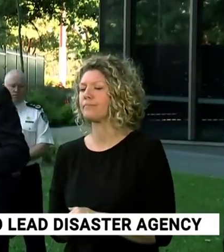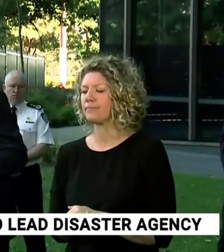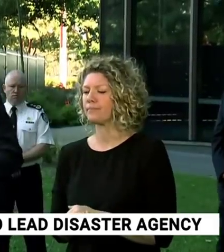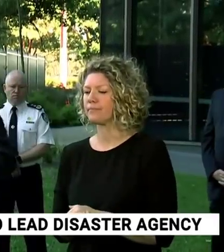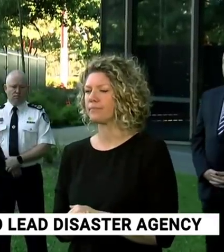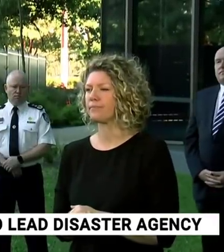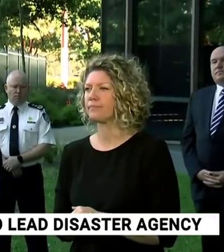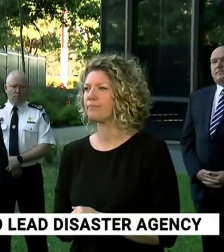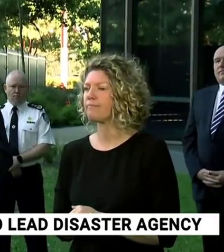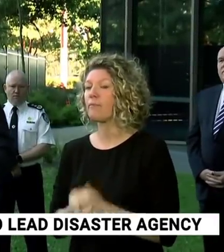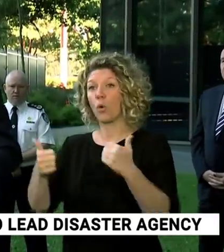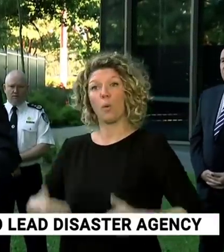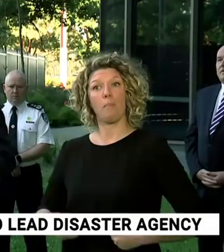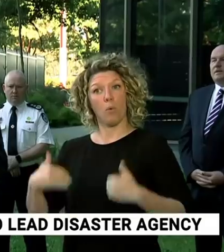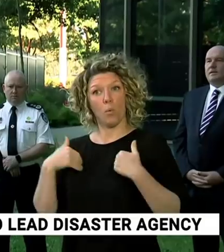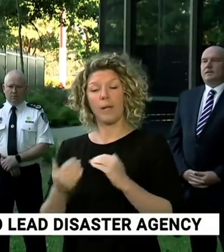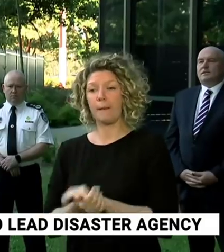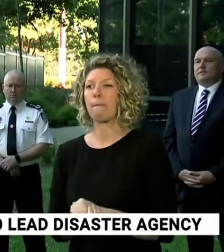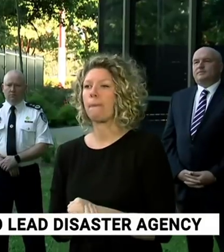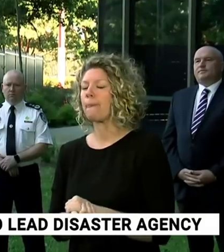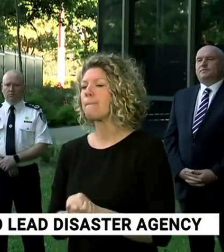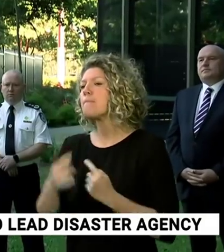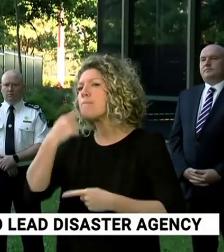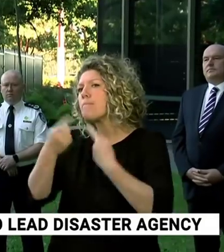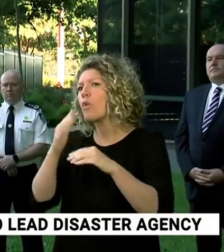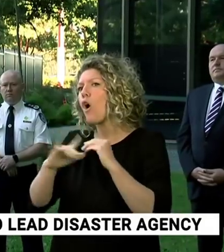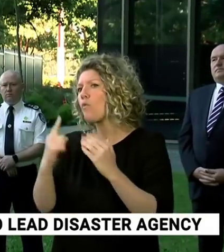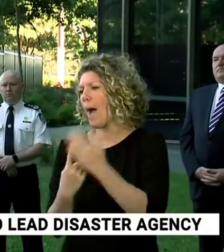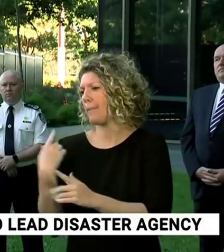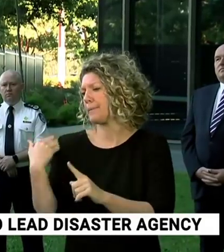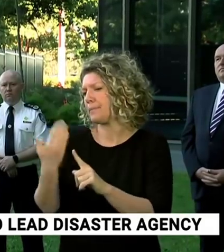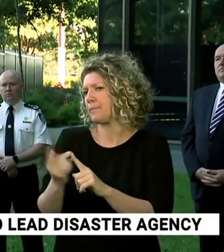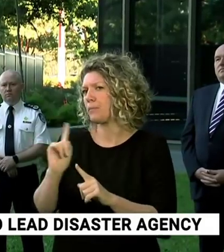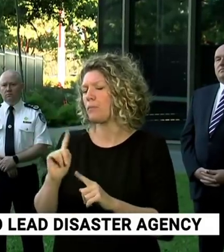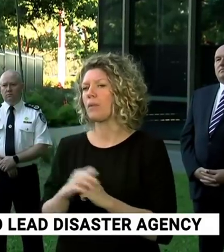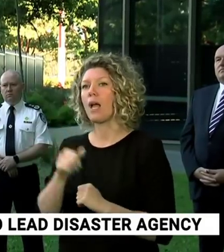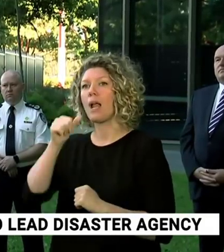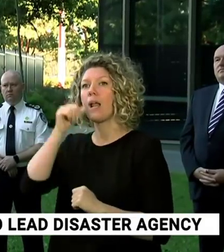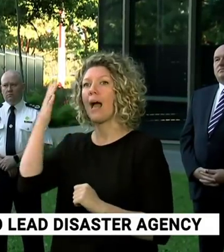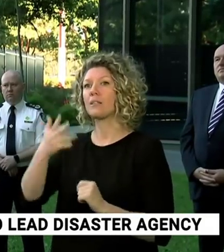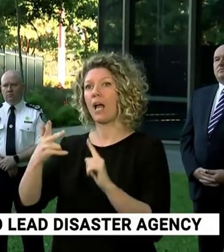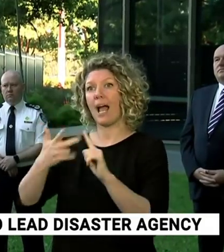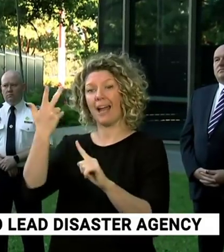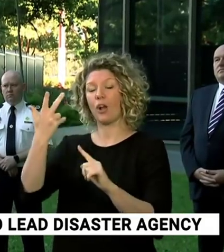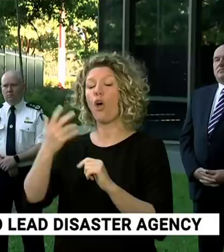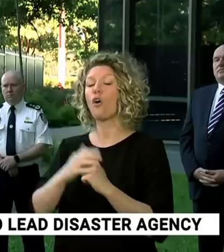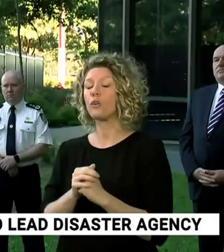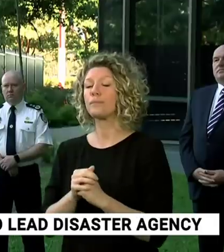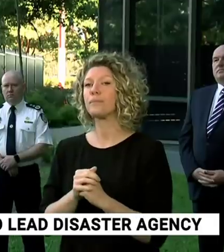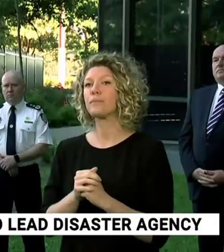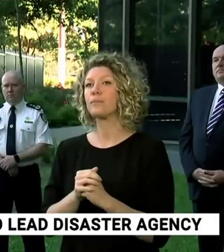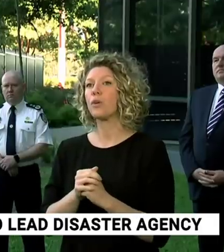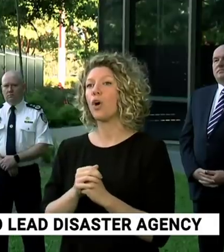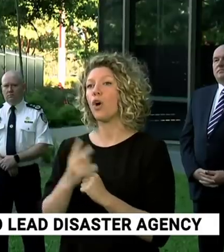Good morning, everyone. I'd just like to give an update on the numbers. So as of 8pm last night, over 2